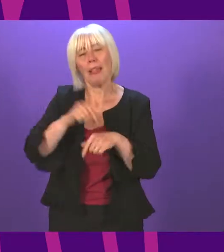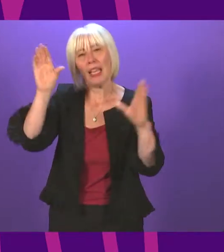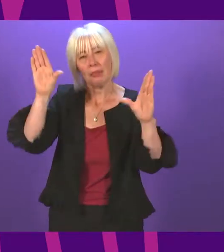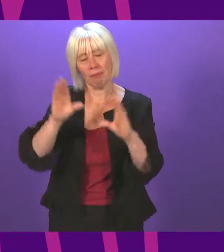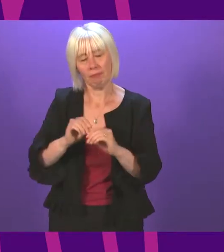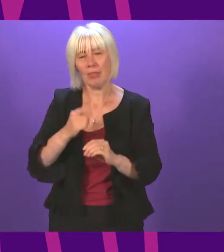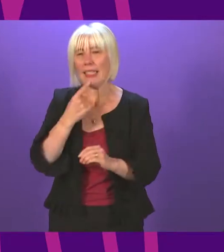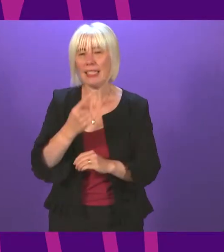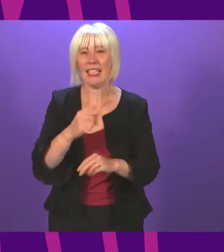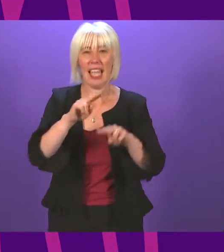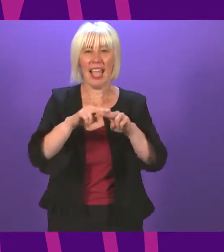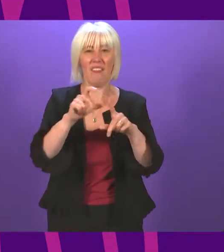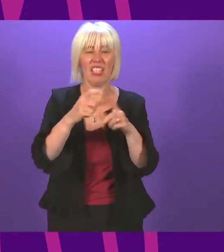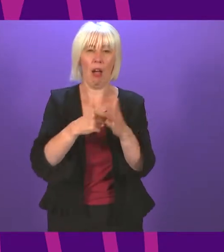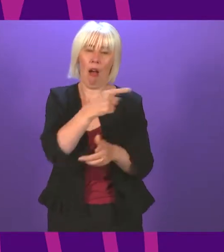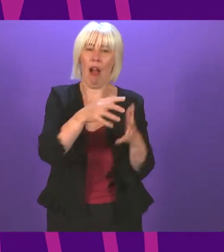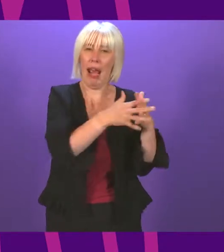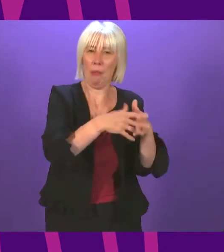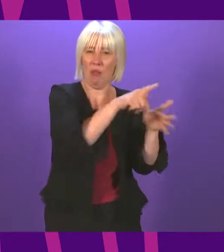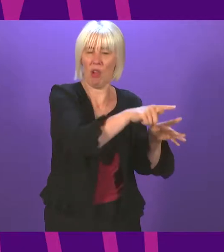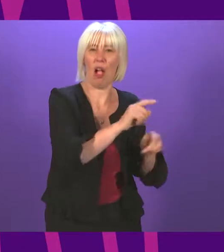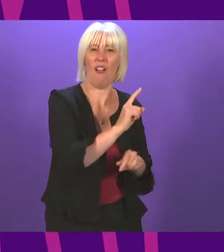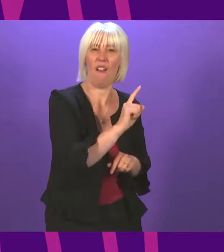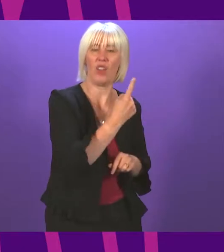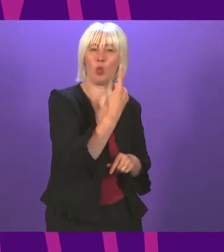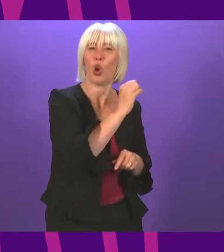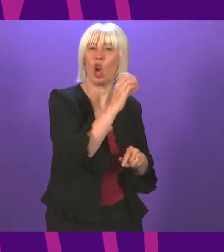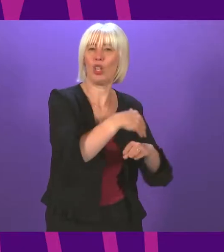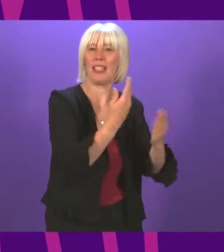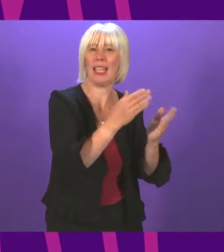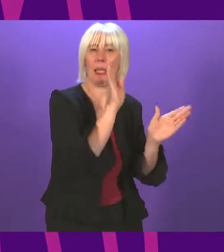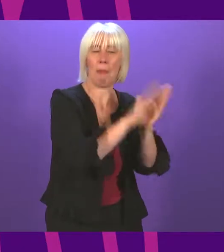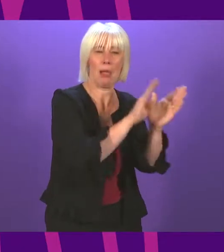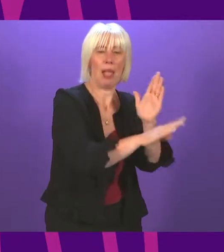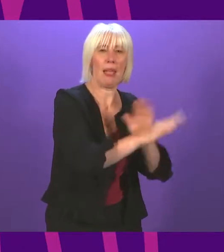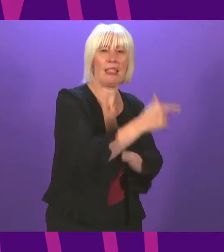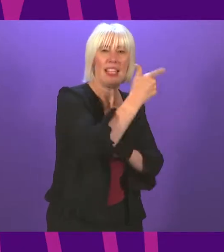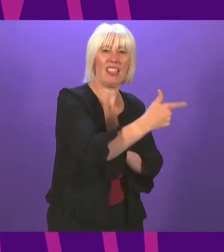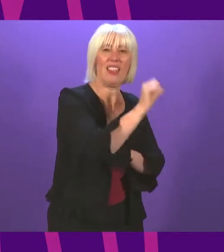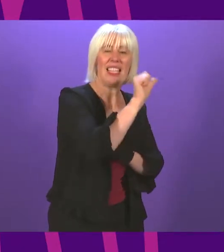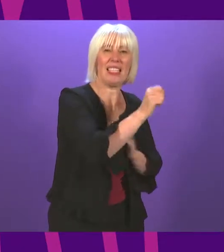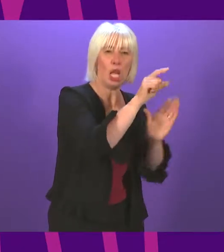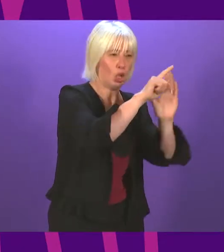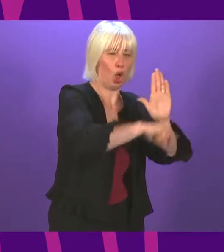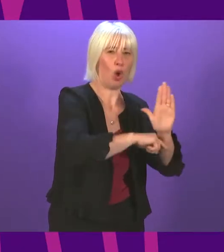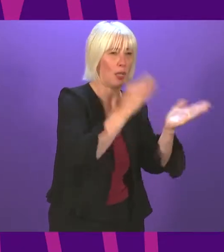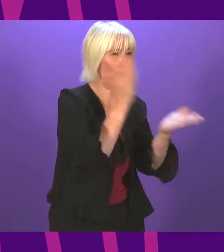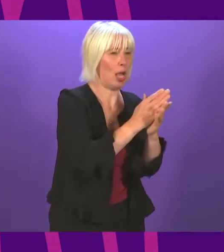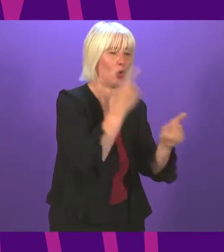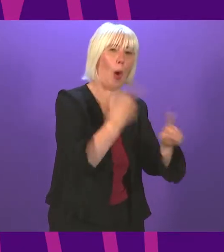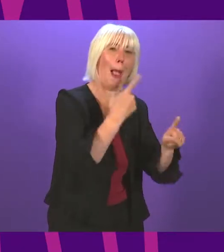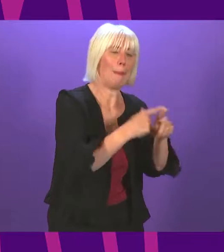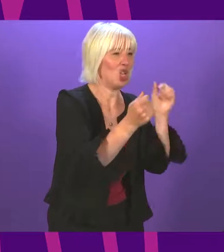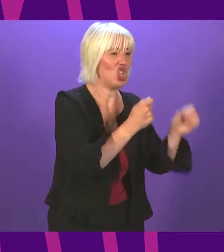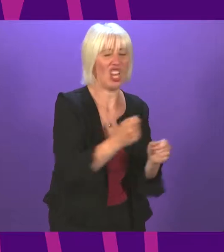FDR, in the grip of a national crisis, recalled Congress and passed 76 laws to effect immediate change. This country is in need of